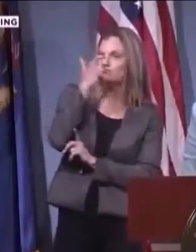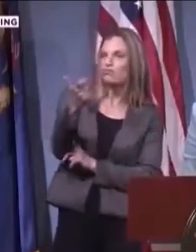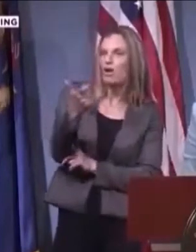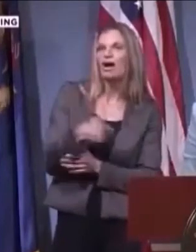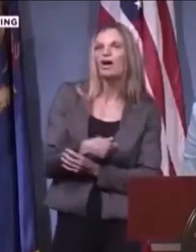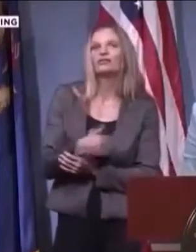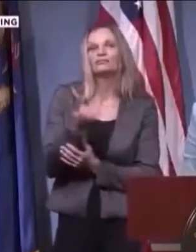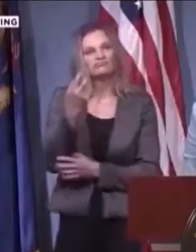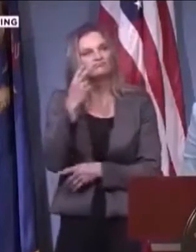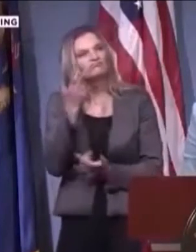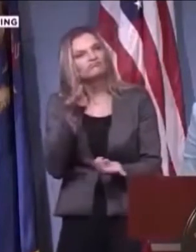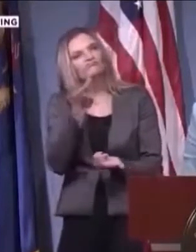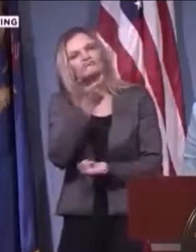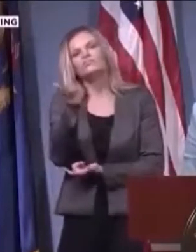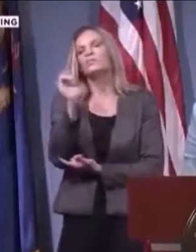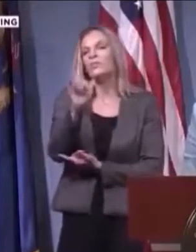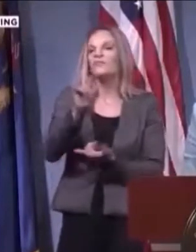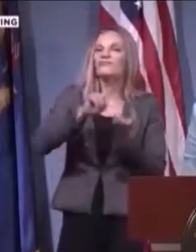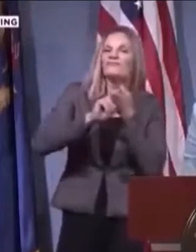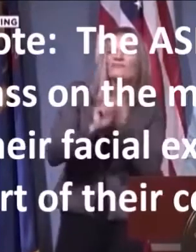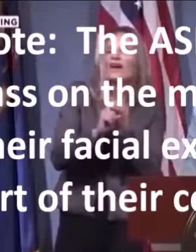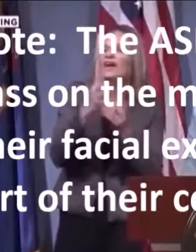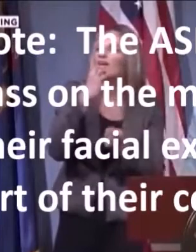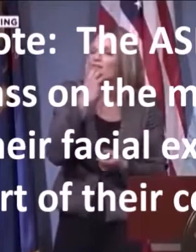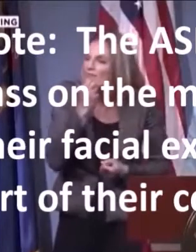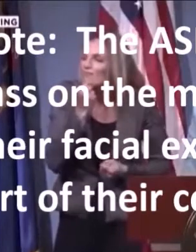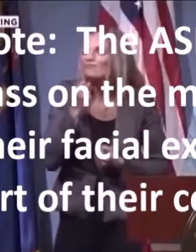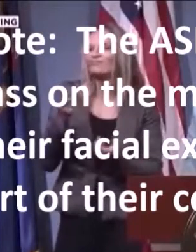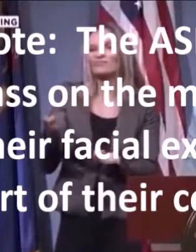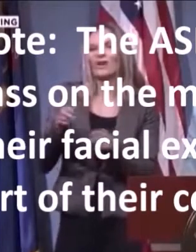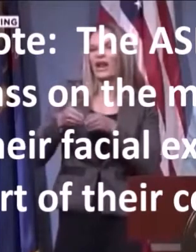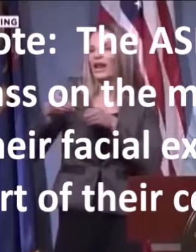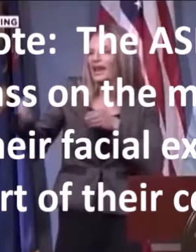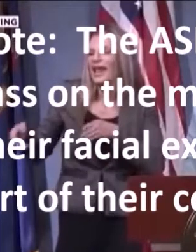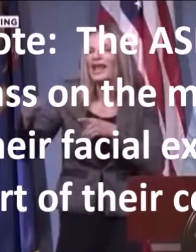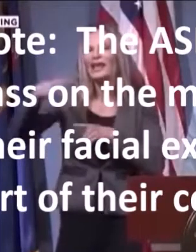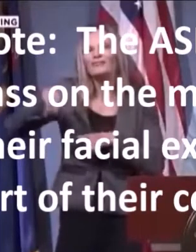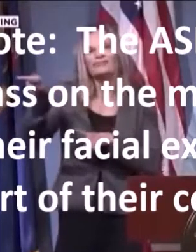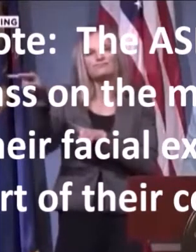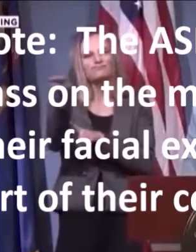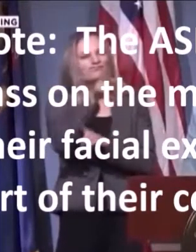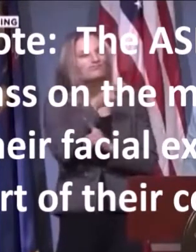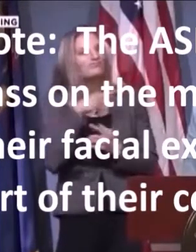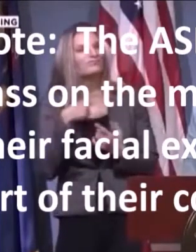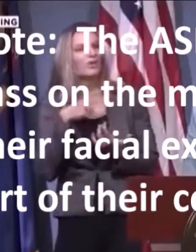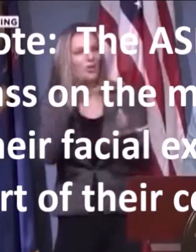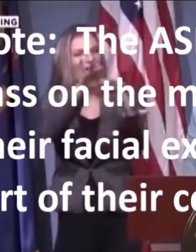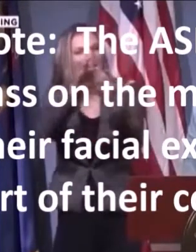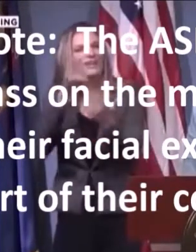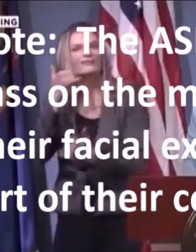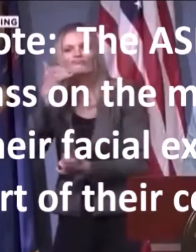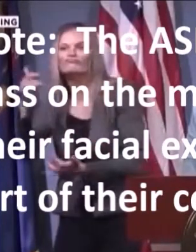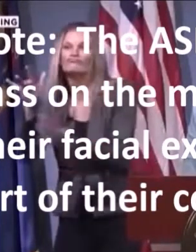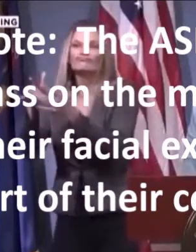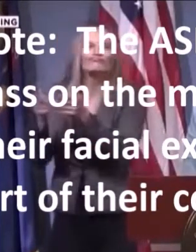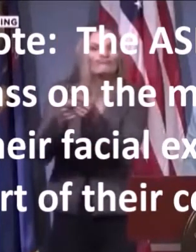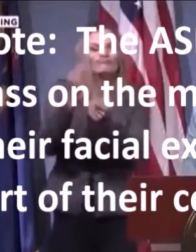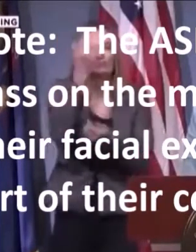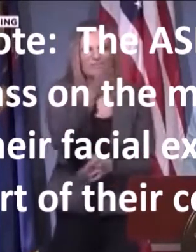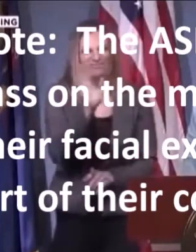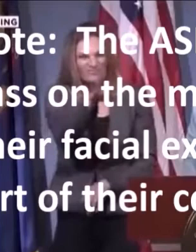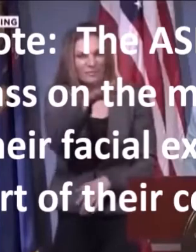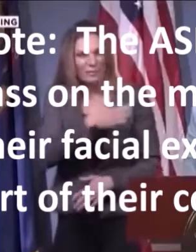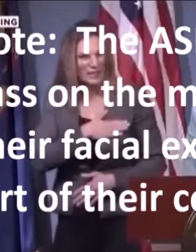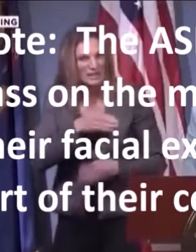in addition to that, she did discuss masks. And what she said